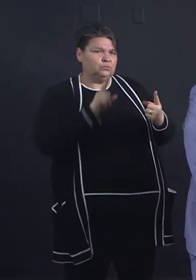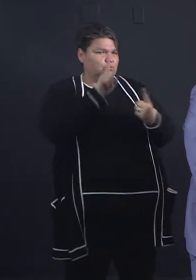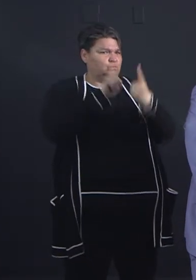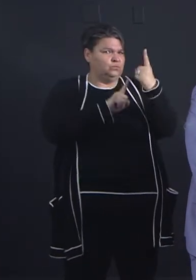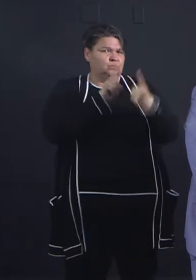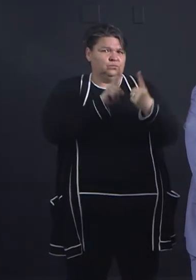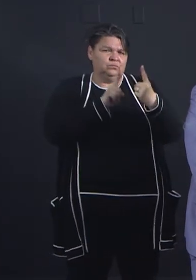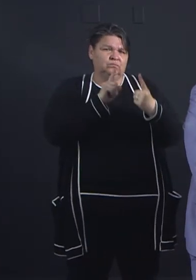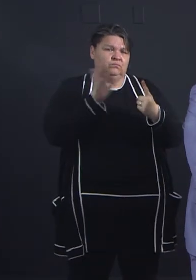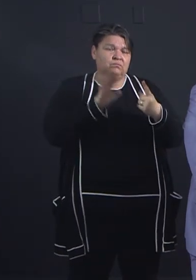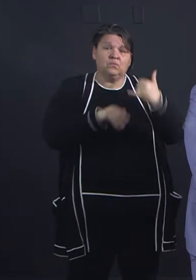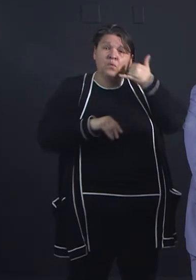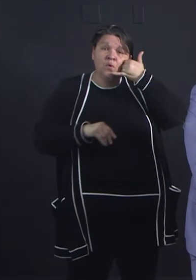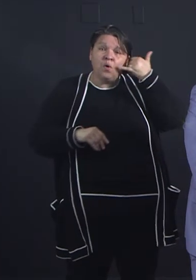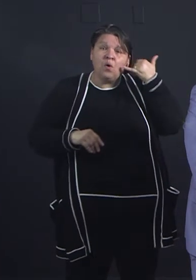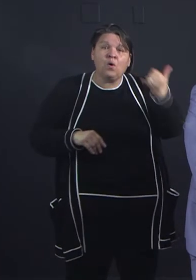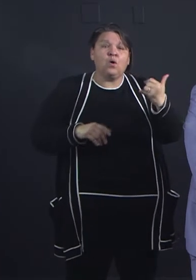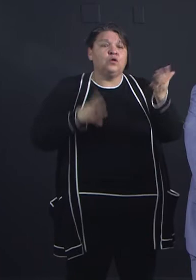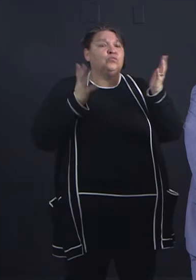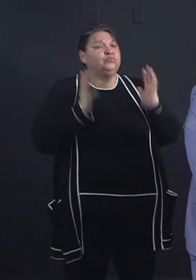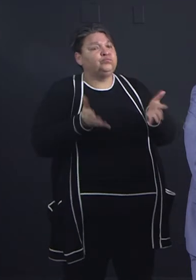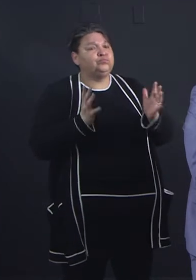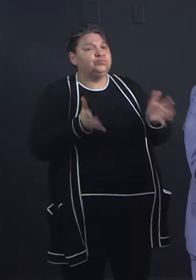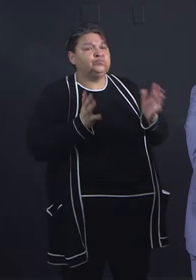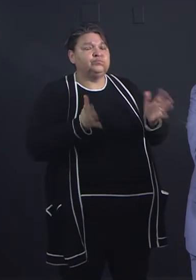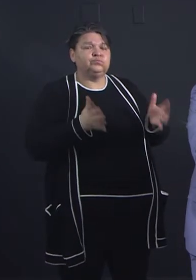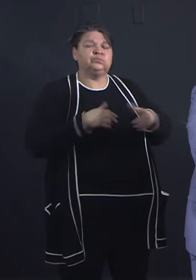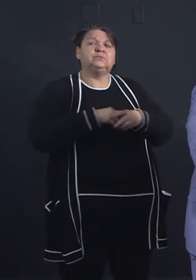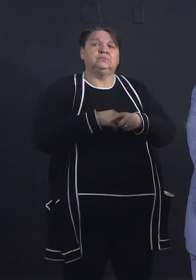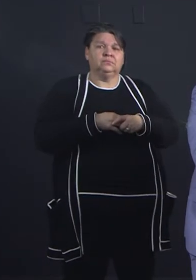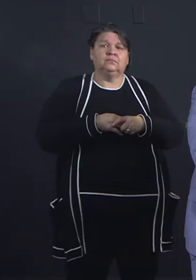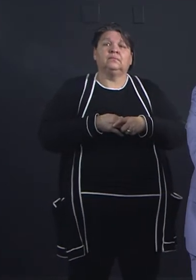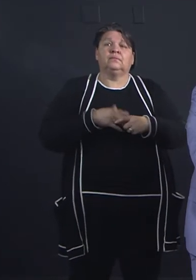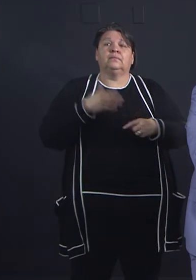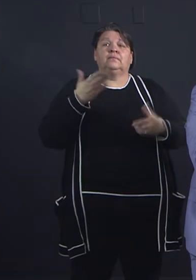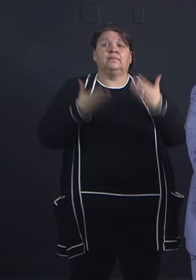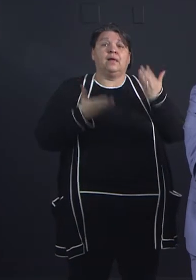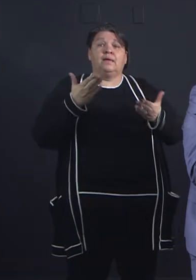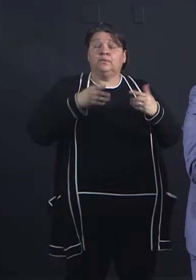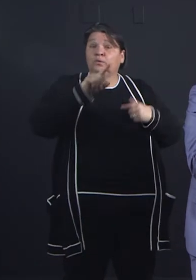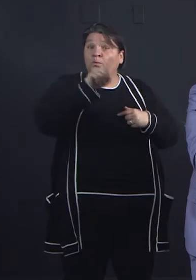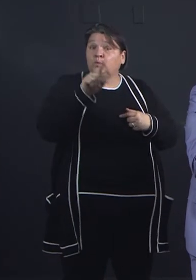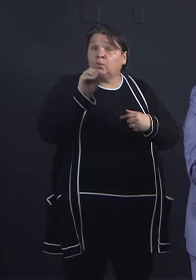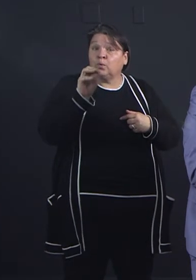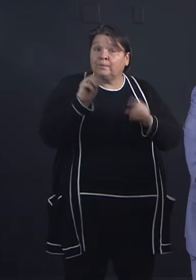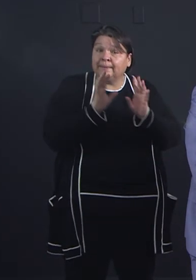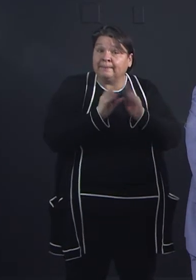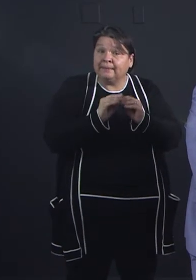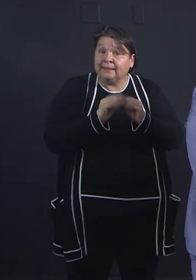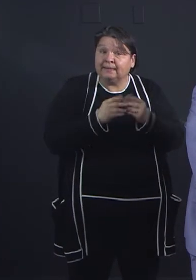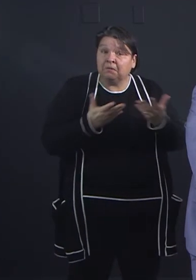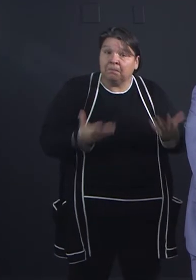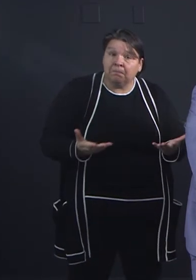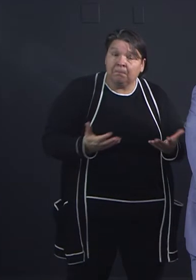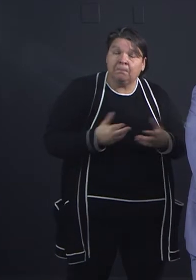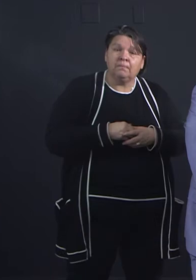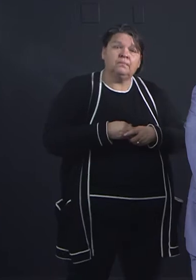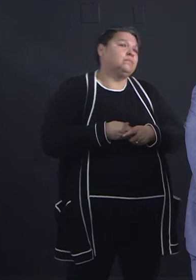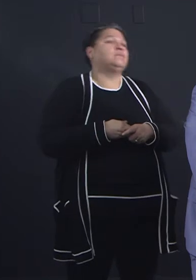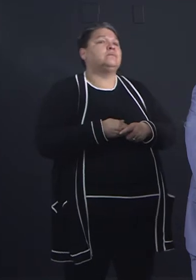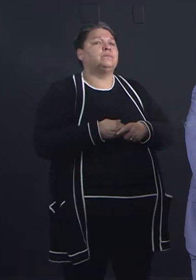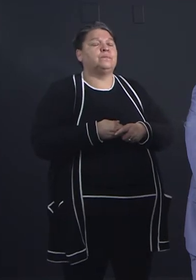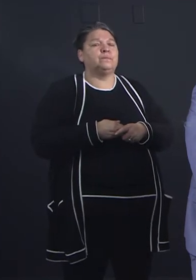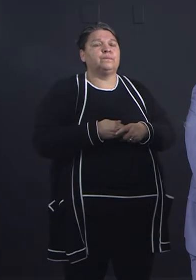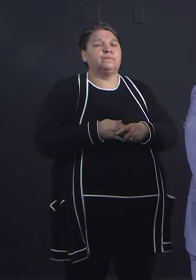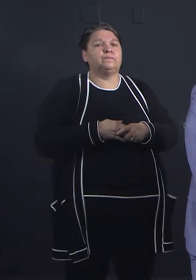it on the phone or do it on Zoom. But I think that's a great opportunity in the short term. Moving forward, we're looking forward to having